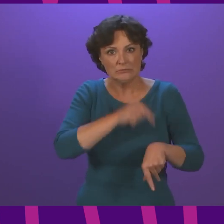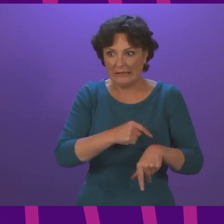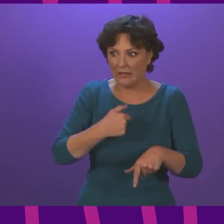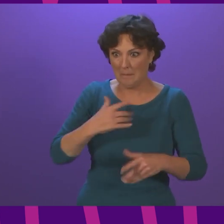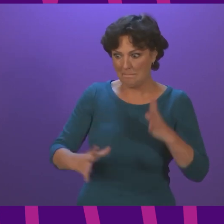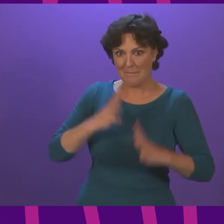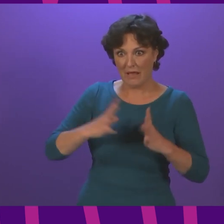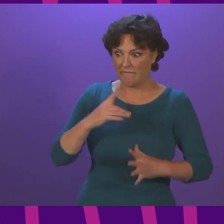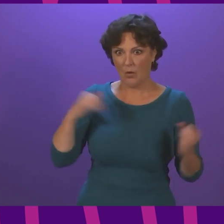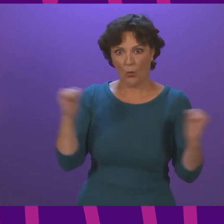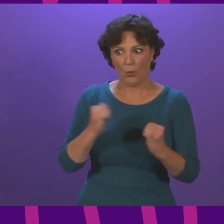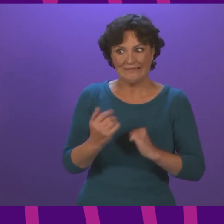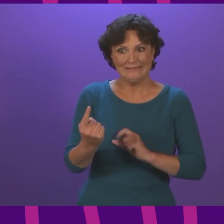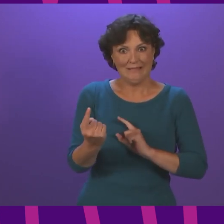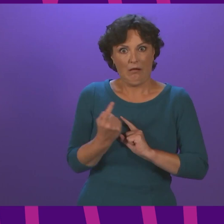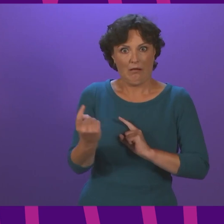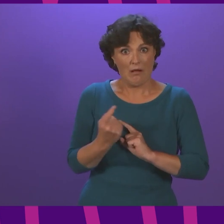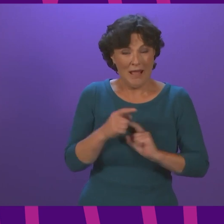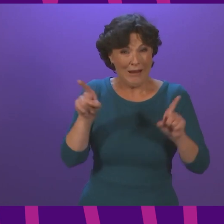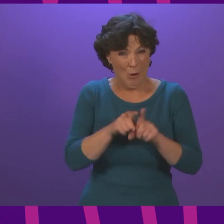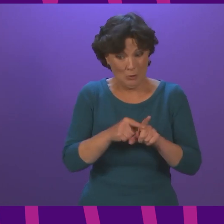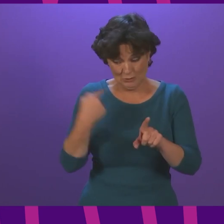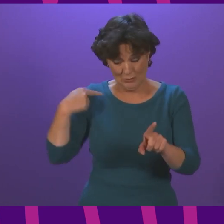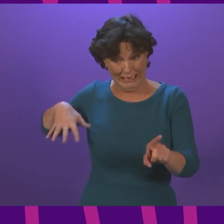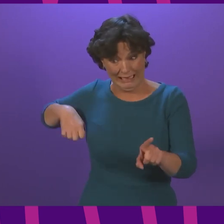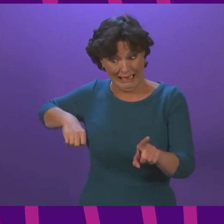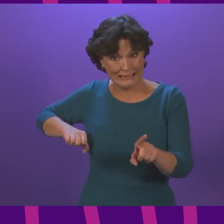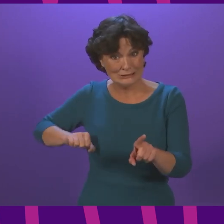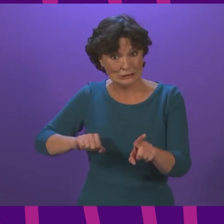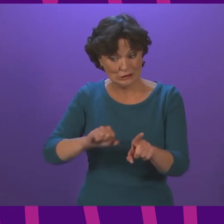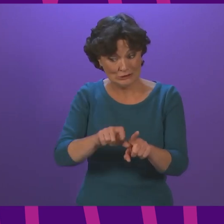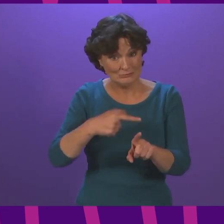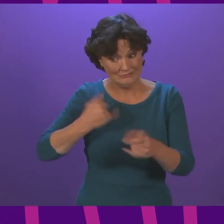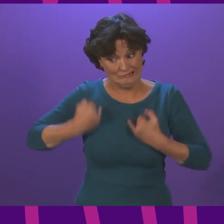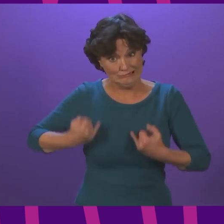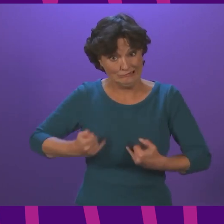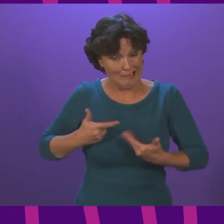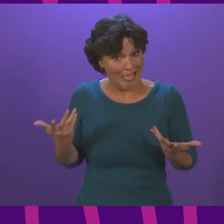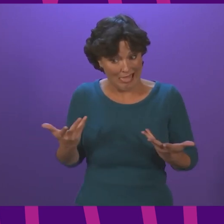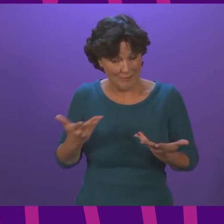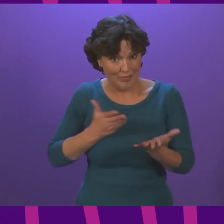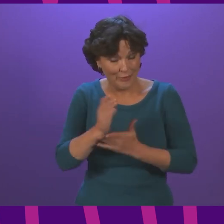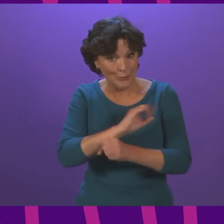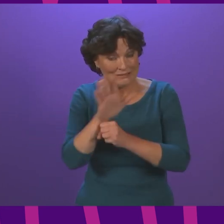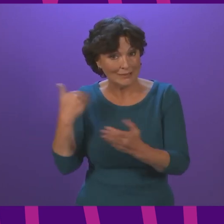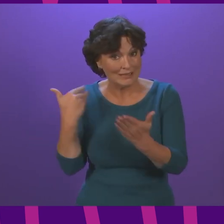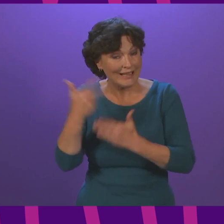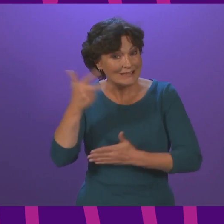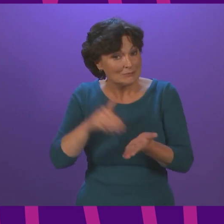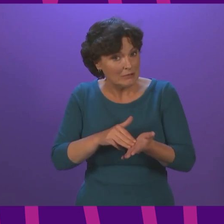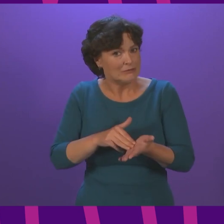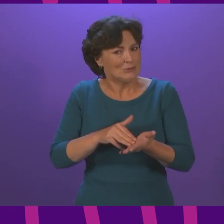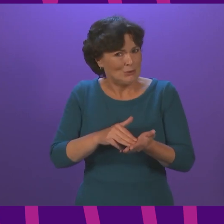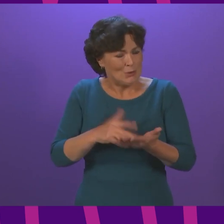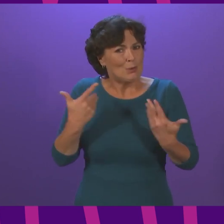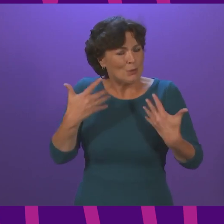pressures, and dealing with the backlog of care built up during the pandemic months. Also, as we head further